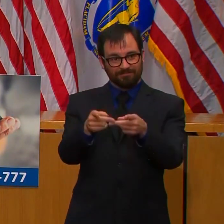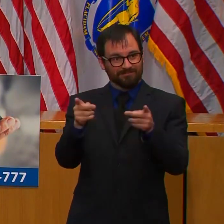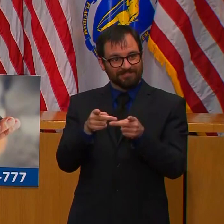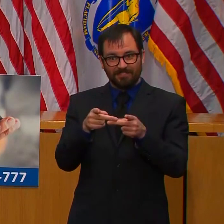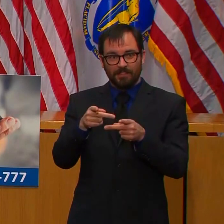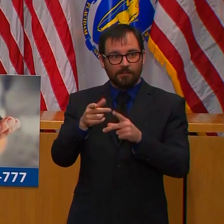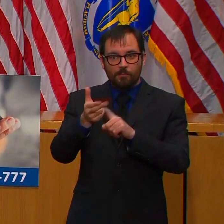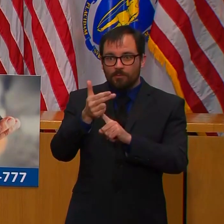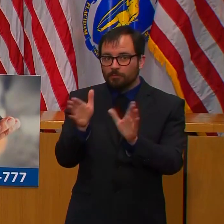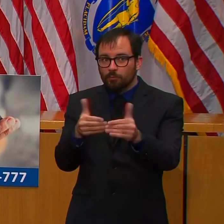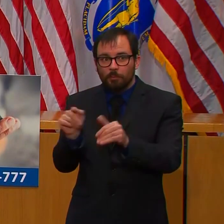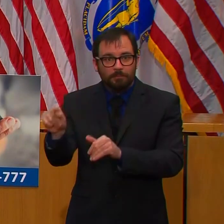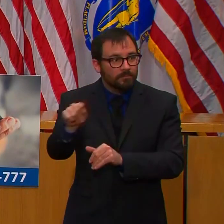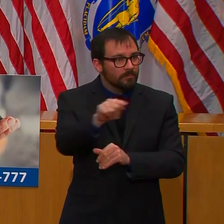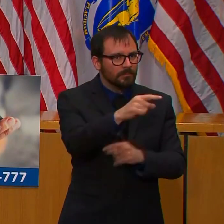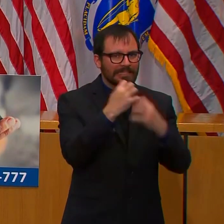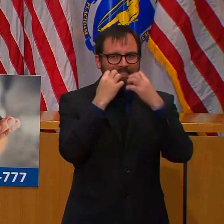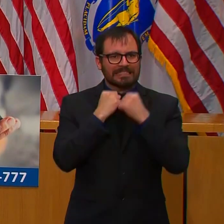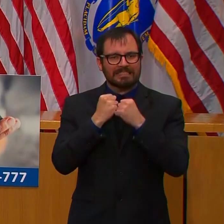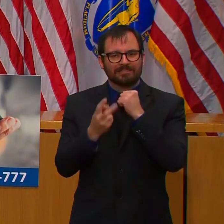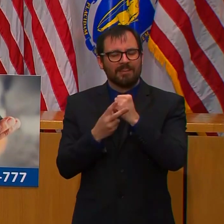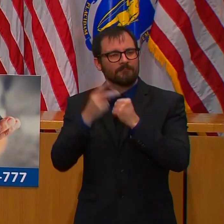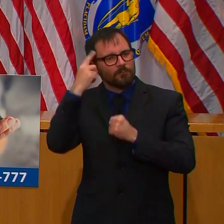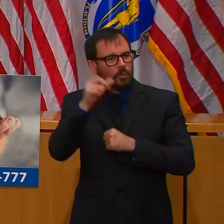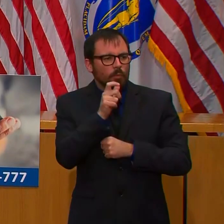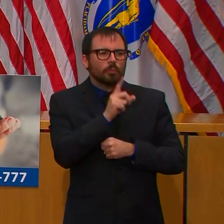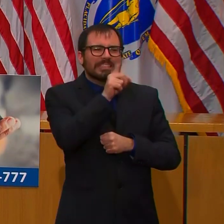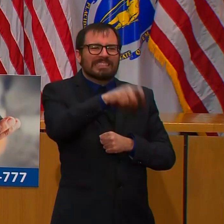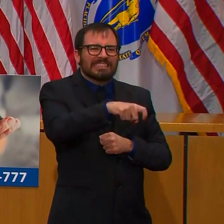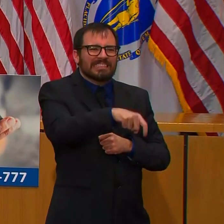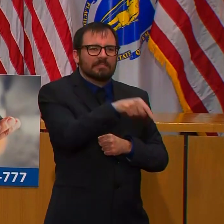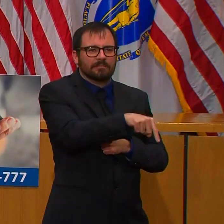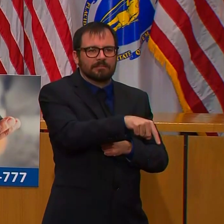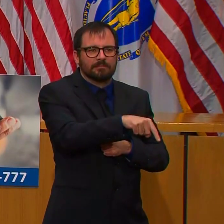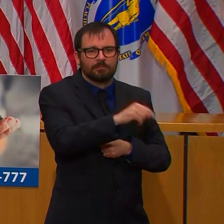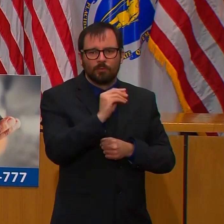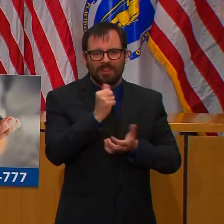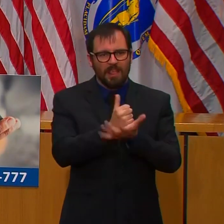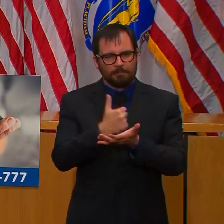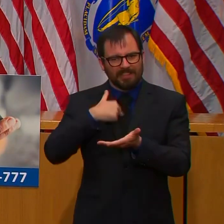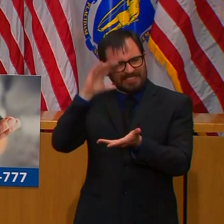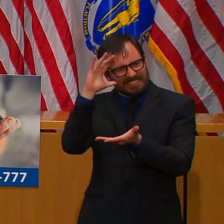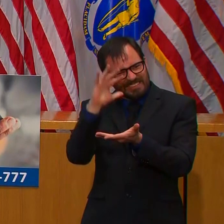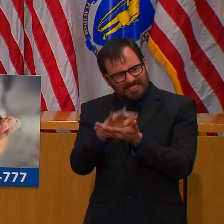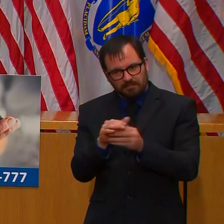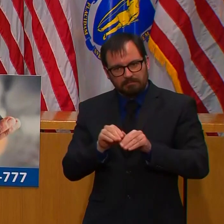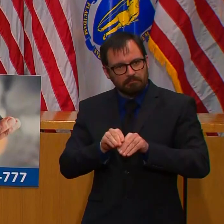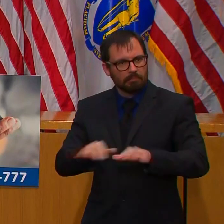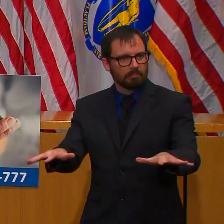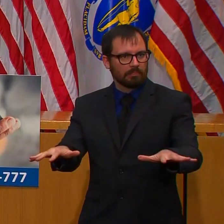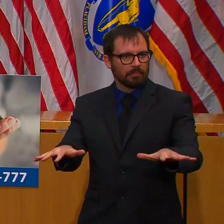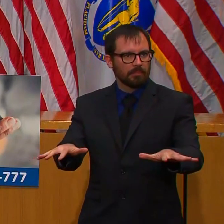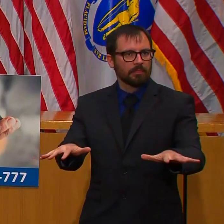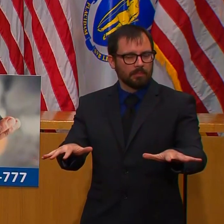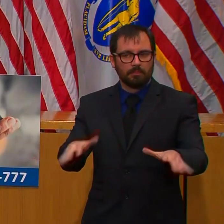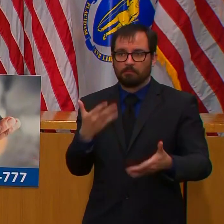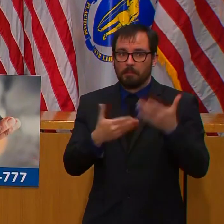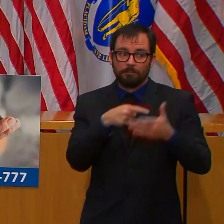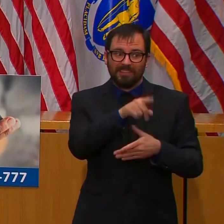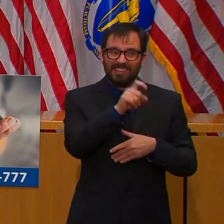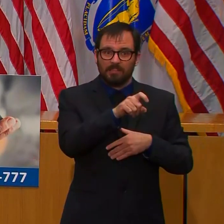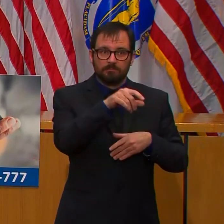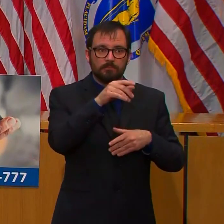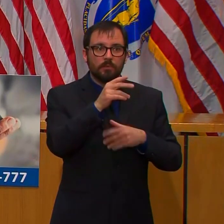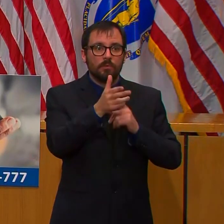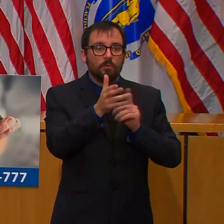COVID-19 or other emergencies. Hotels and short-term rentals like Airbnb may no longer be booked